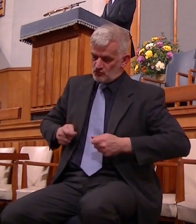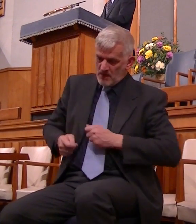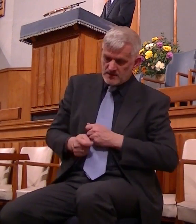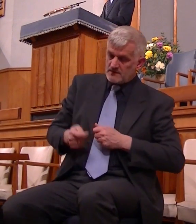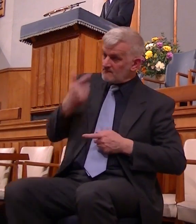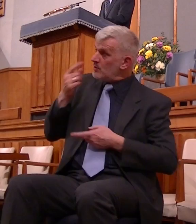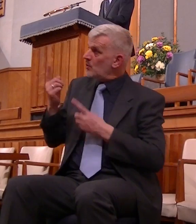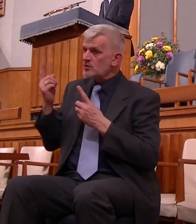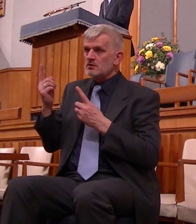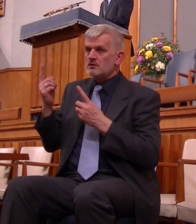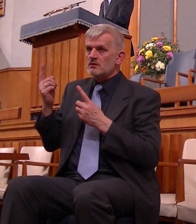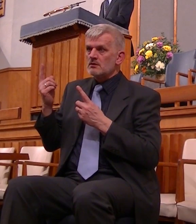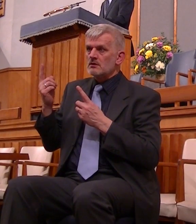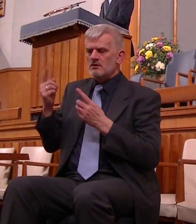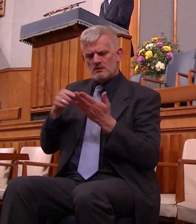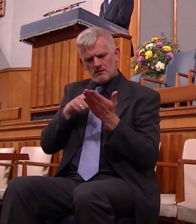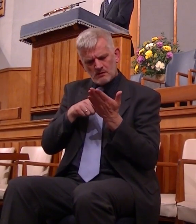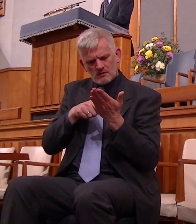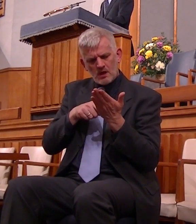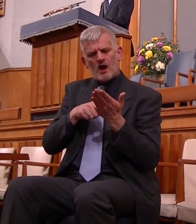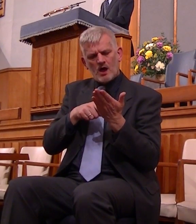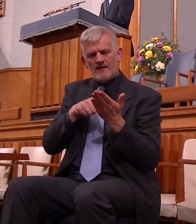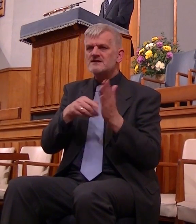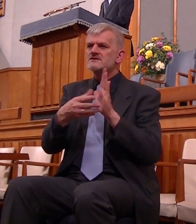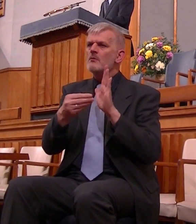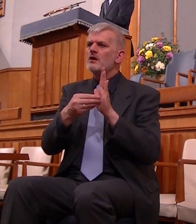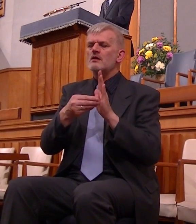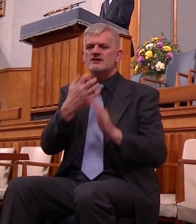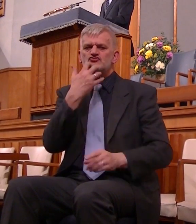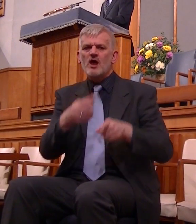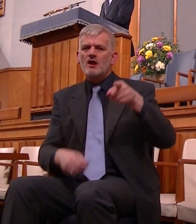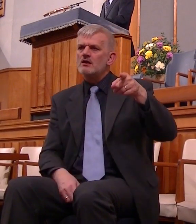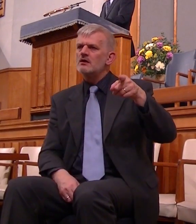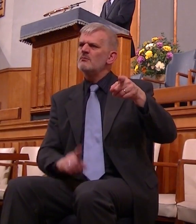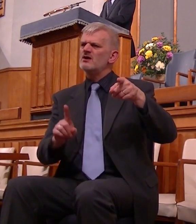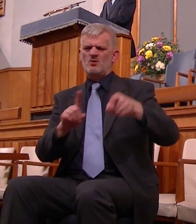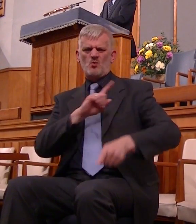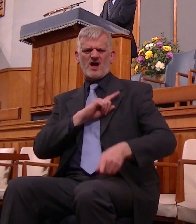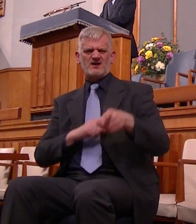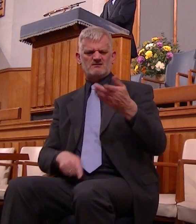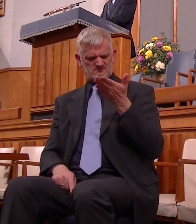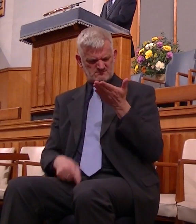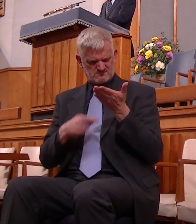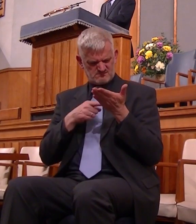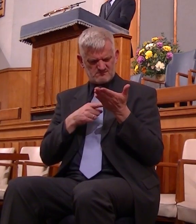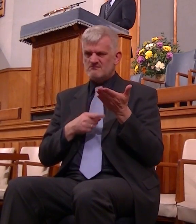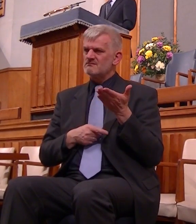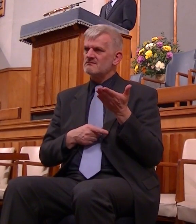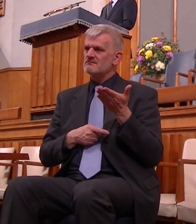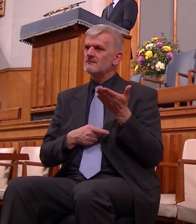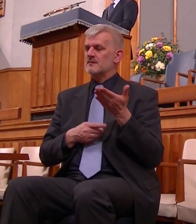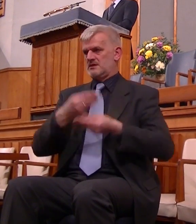selected as a picture of conversion or of repentance well because they were so